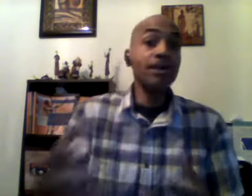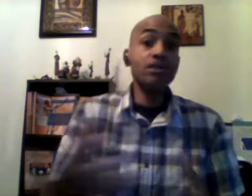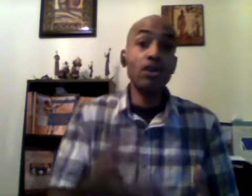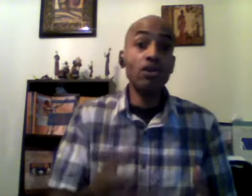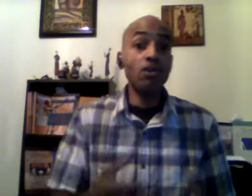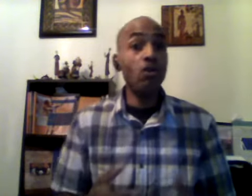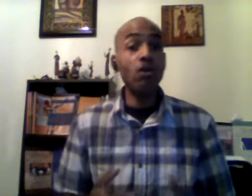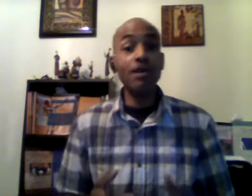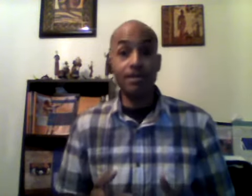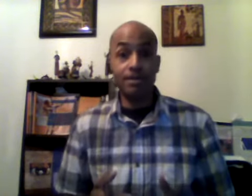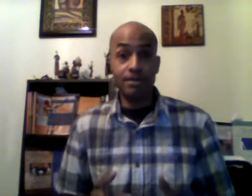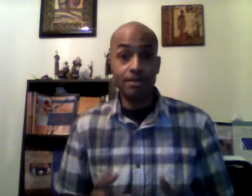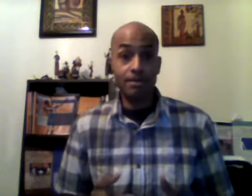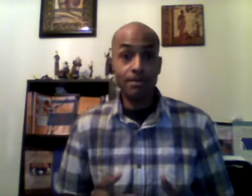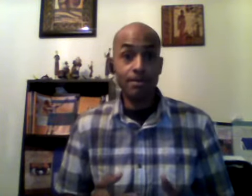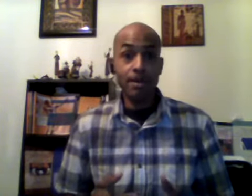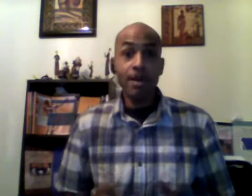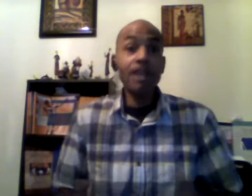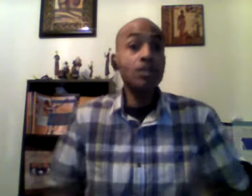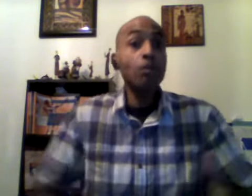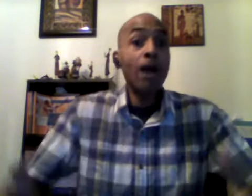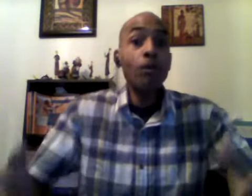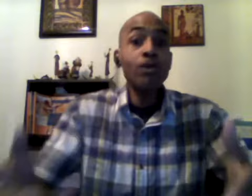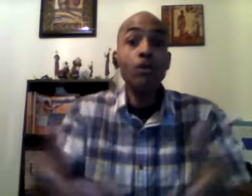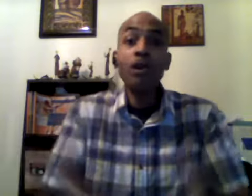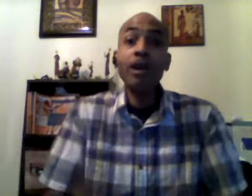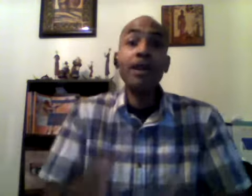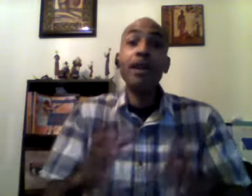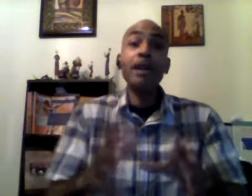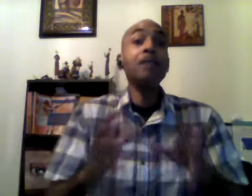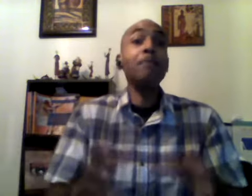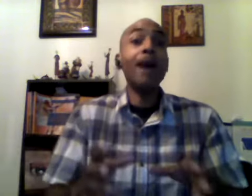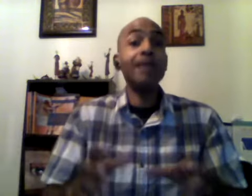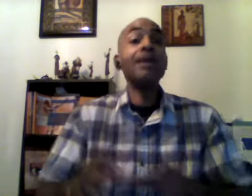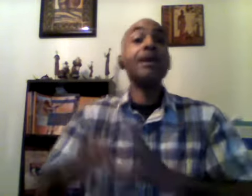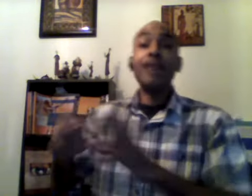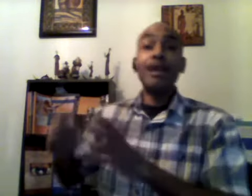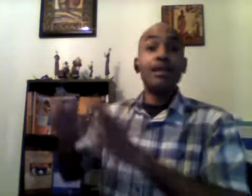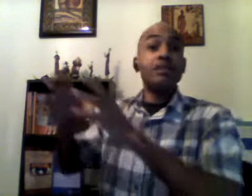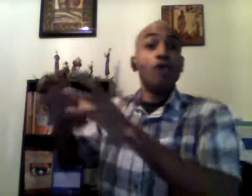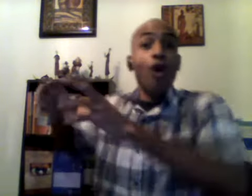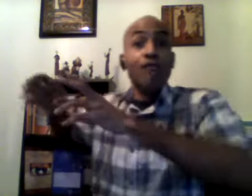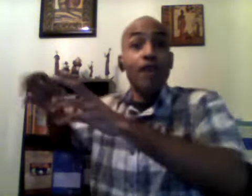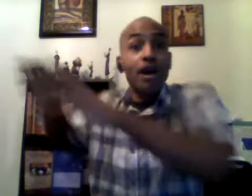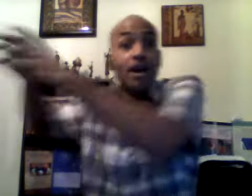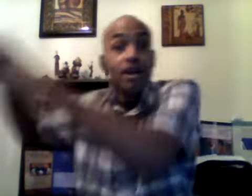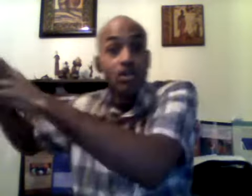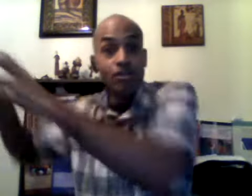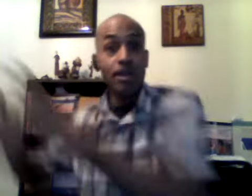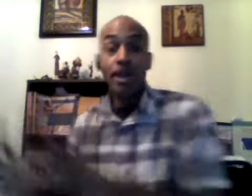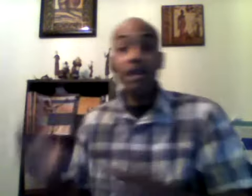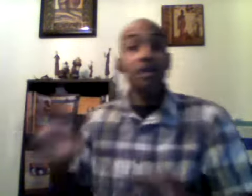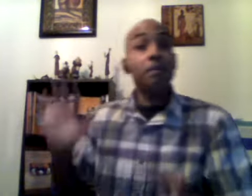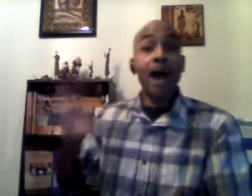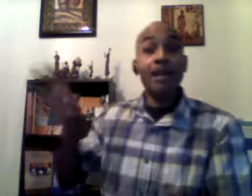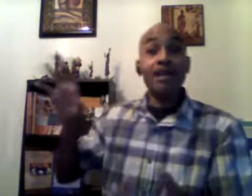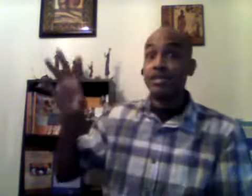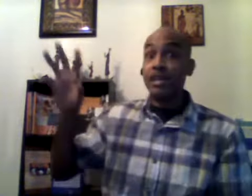internal organs that's why when you look at anybody that is over a hundred anybody that's in